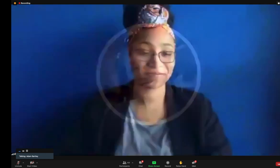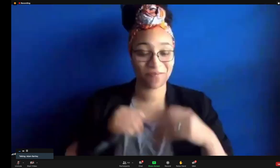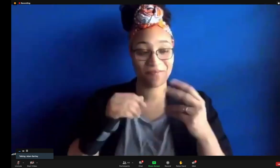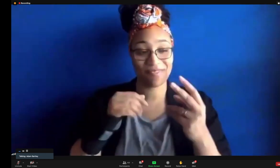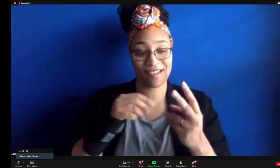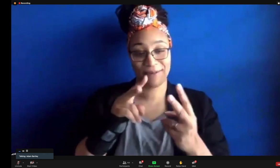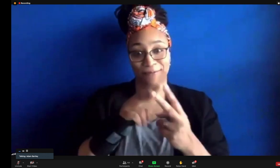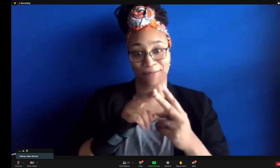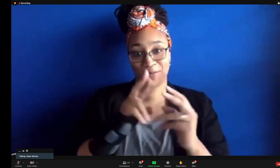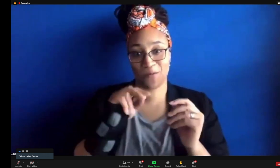in directing.